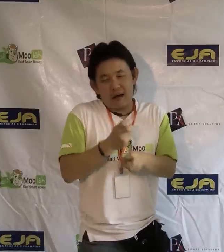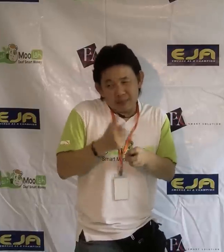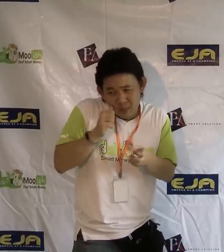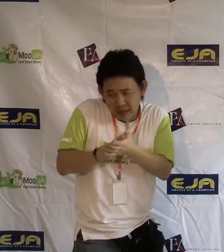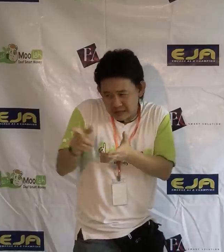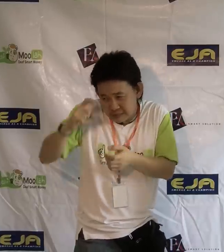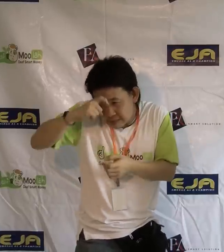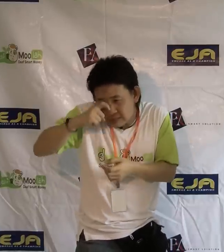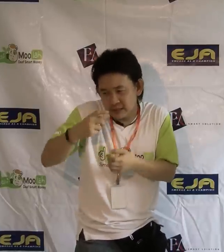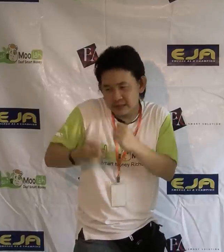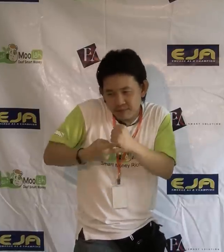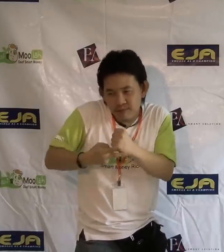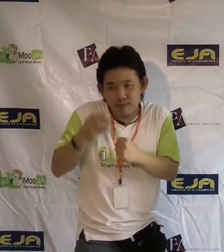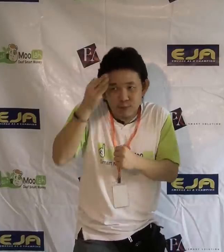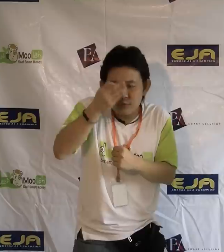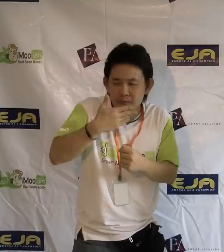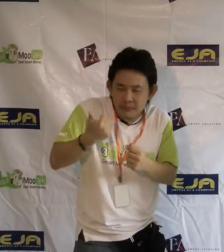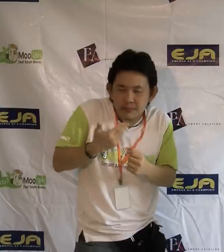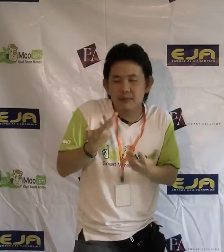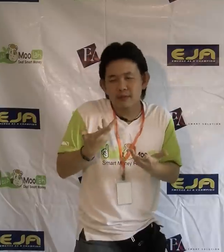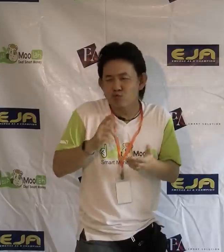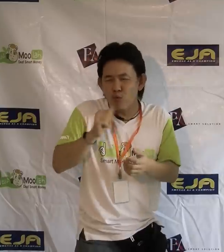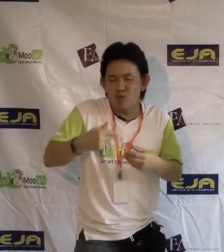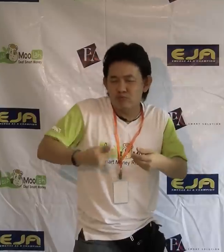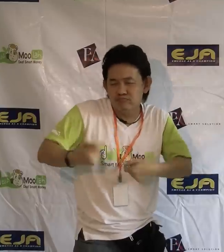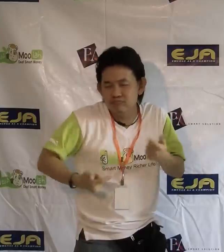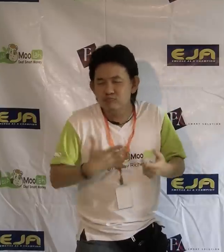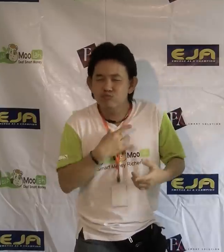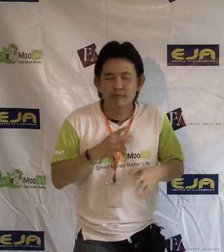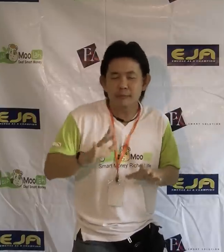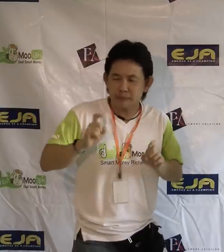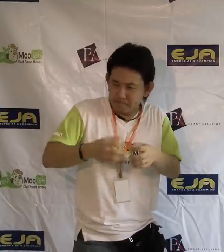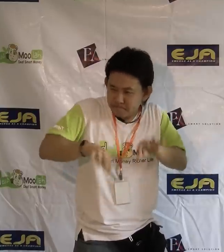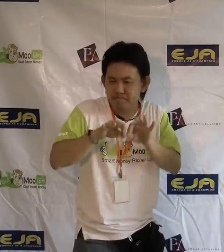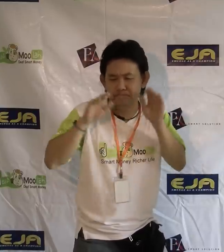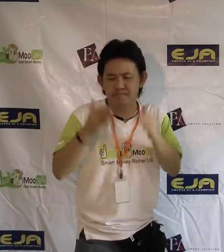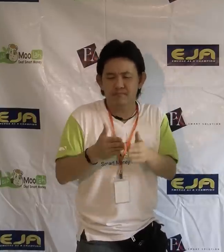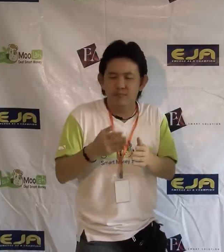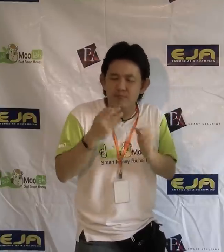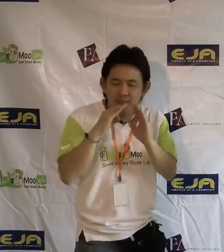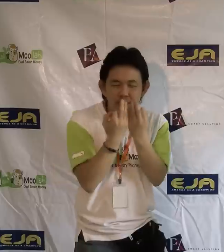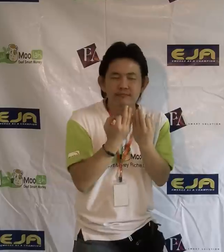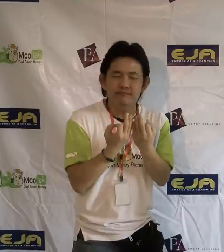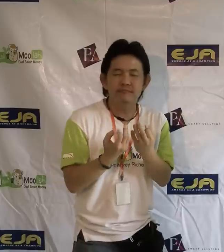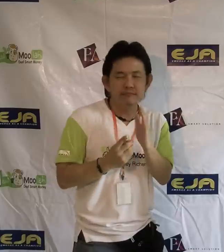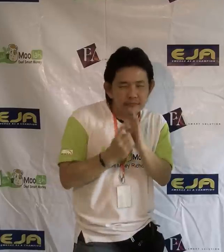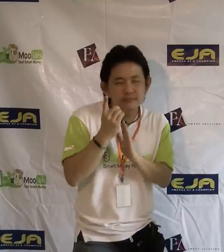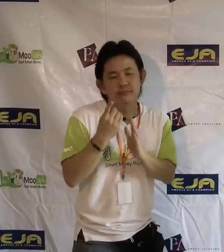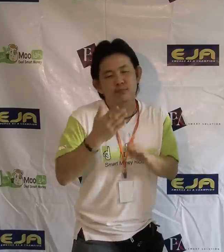admittedly, it's very hard. You know, my wife is very wise and she saves a lot of money. But she needs to focus